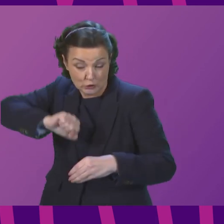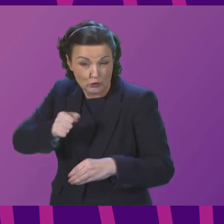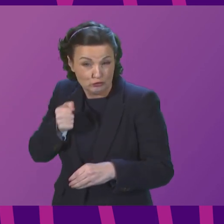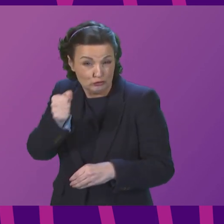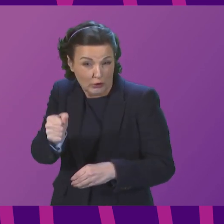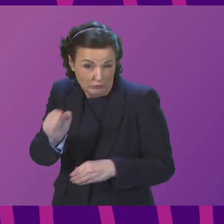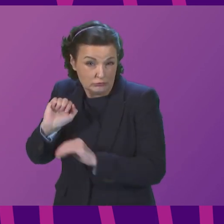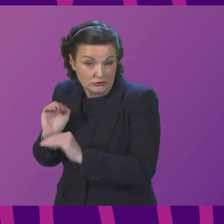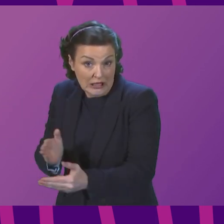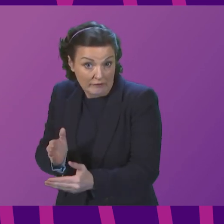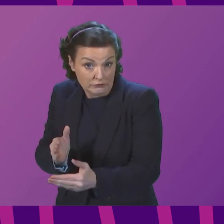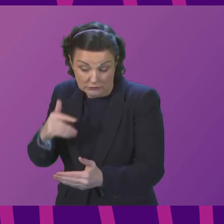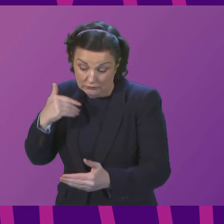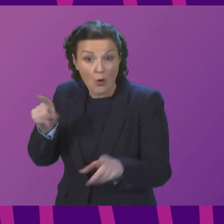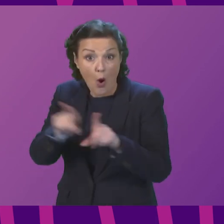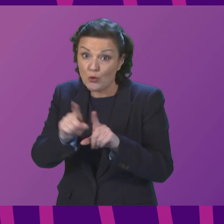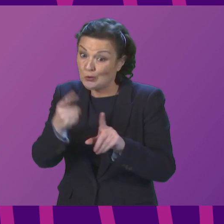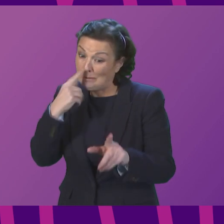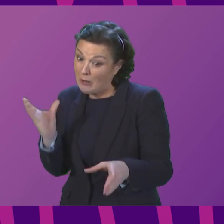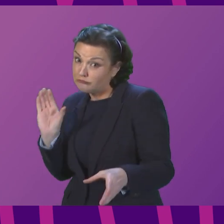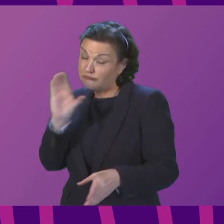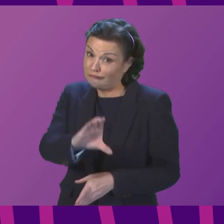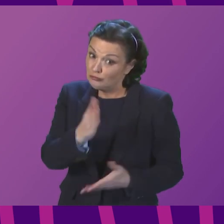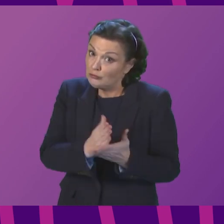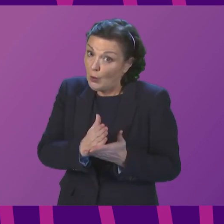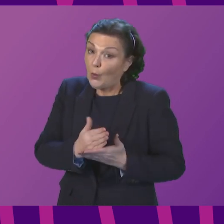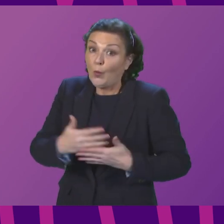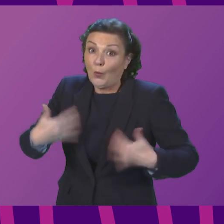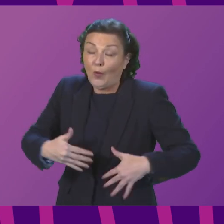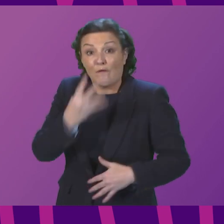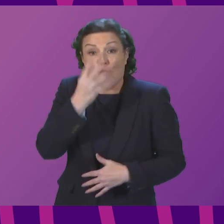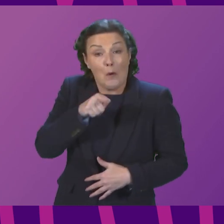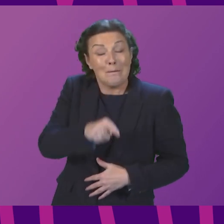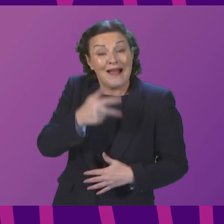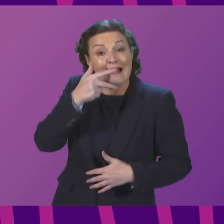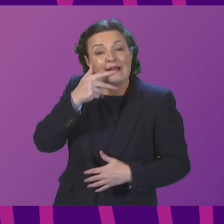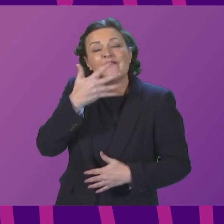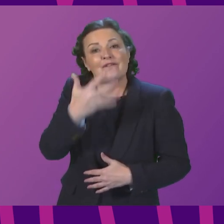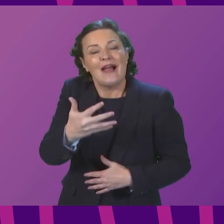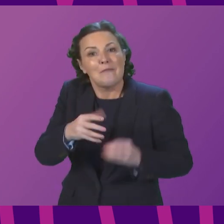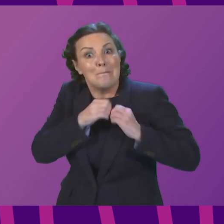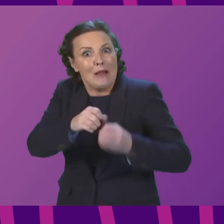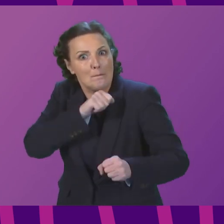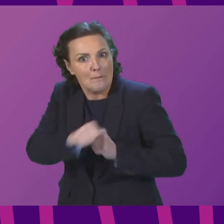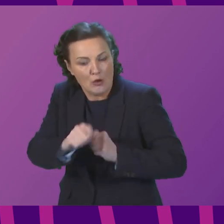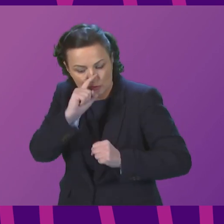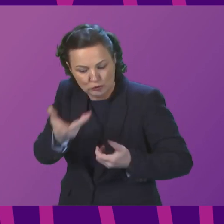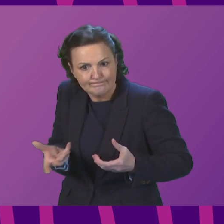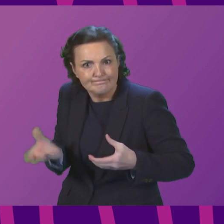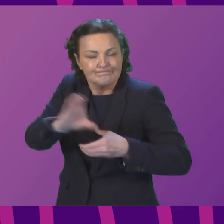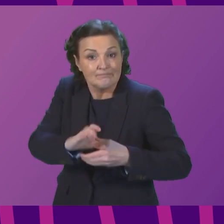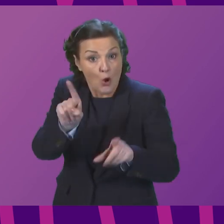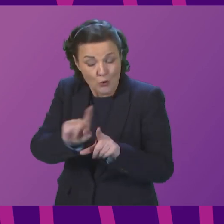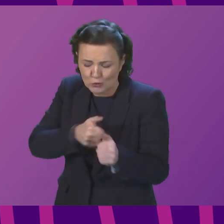allocated a record £4.85 billion to maintain and enhance the railway in the current control period, and of course